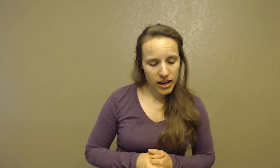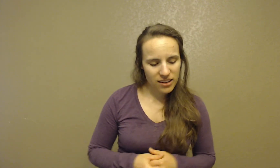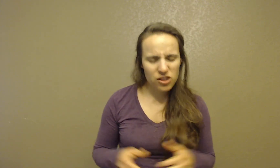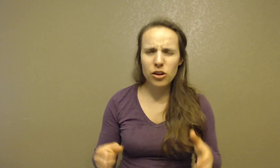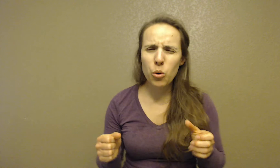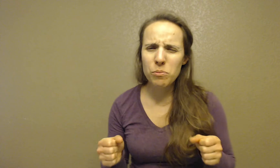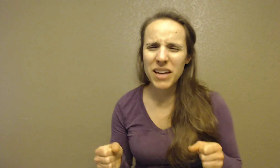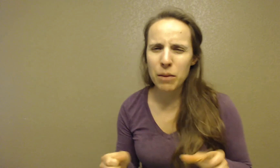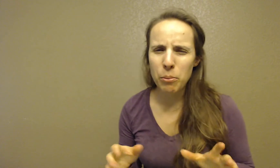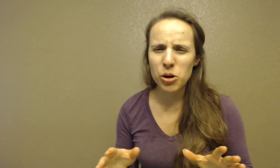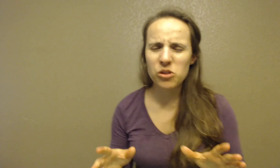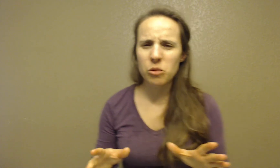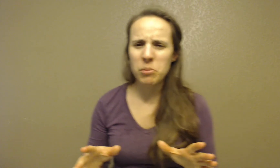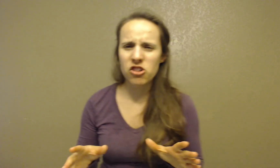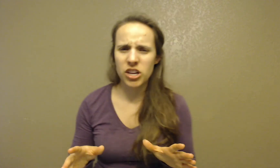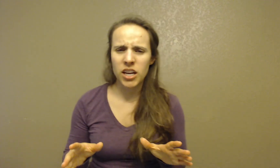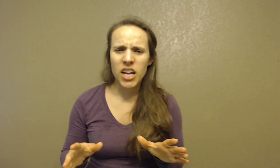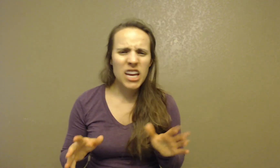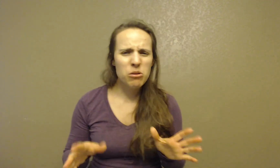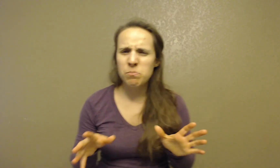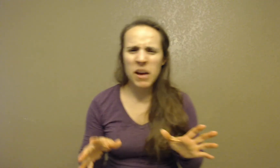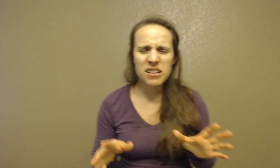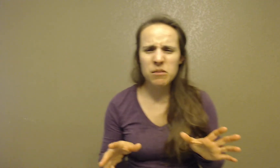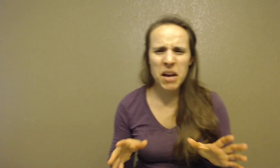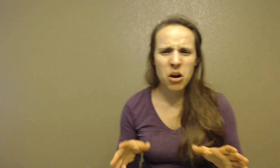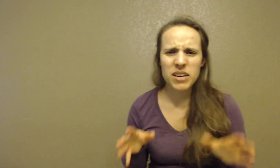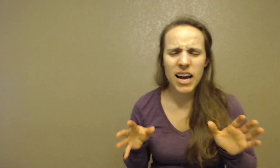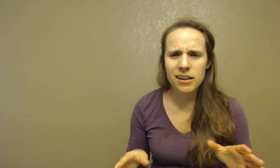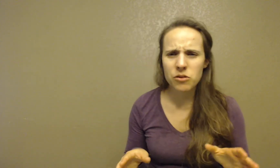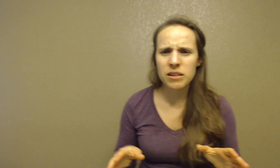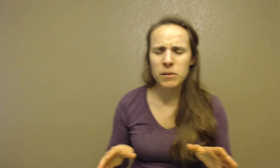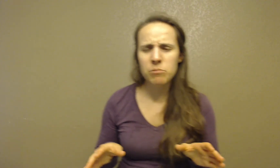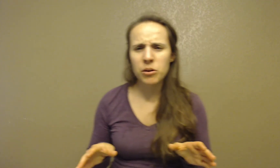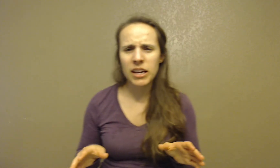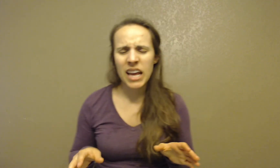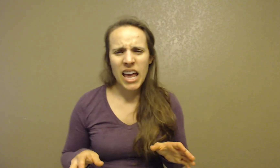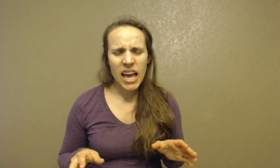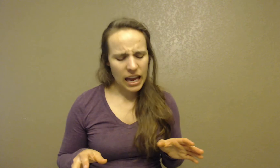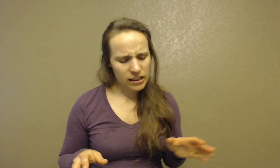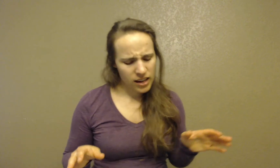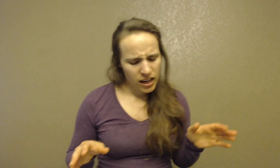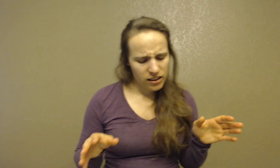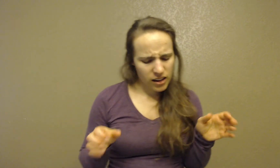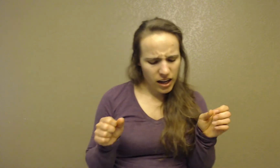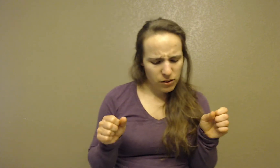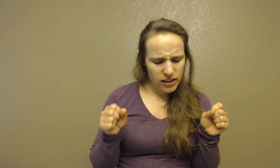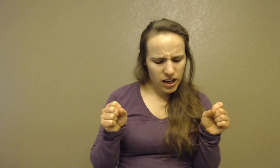It sort of became a personal mission. He was bent and bound to hunt out these people and to kind of say,